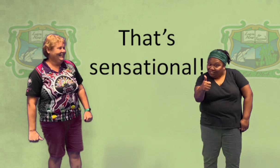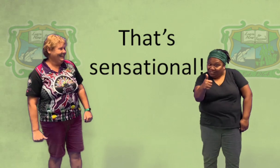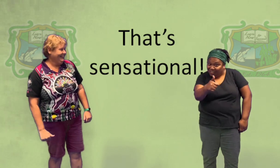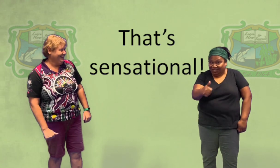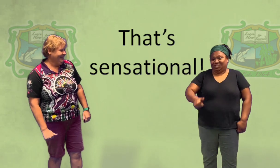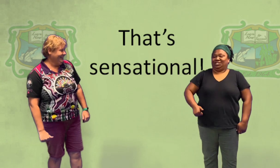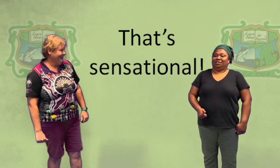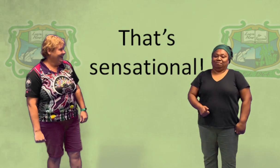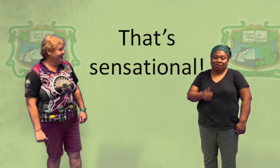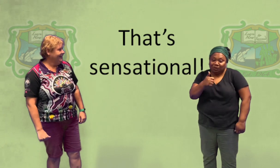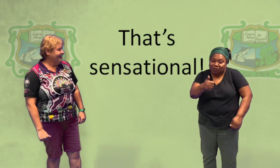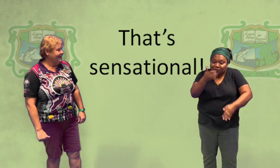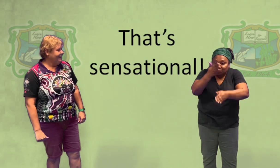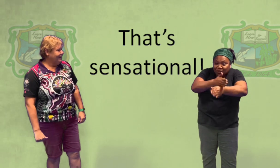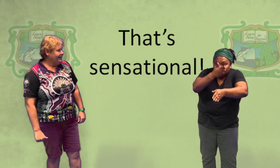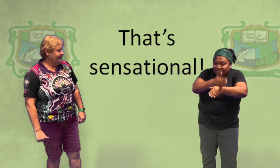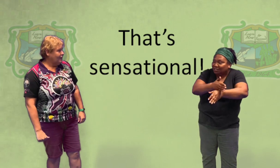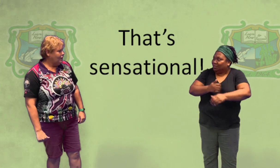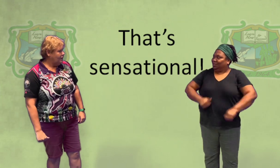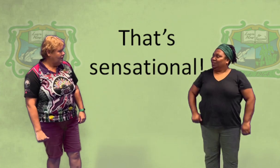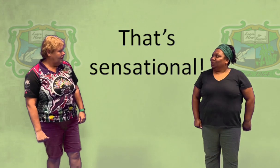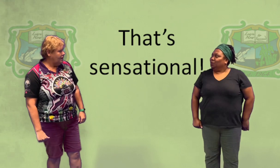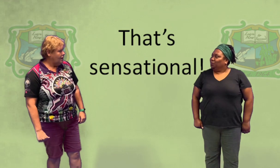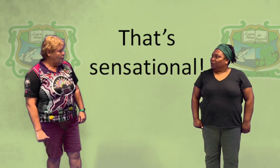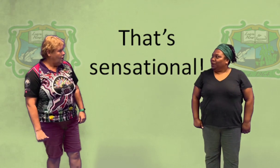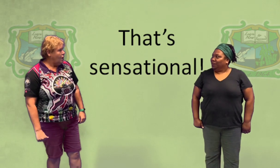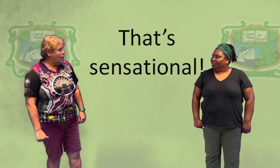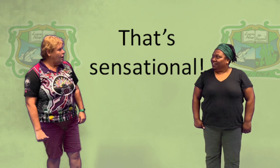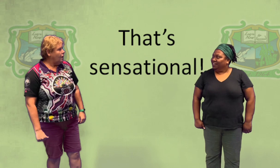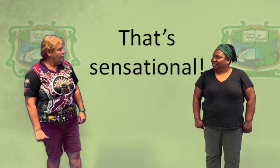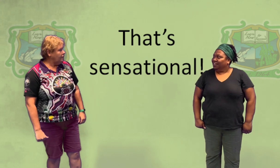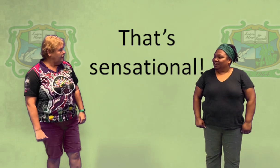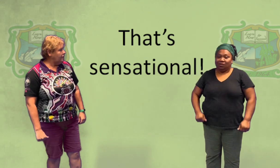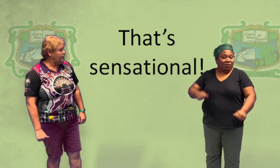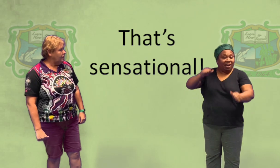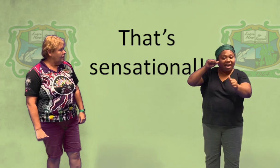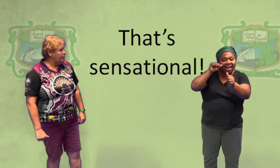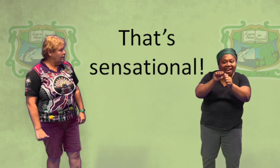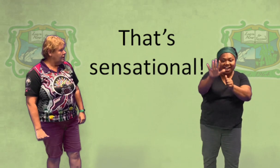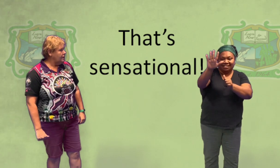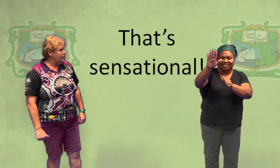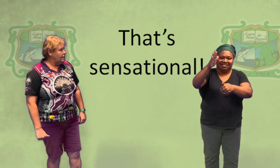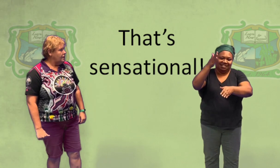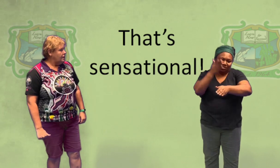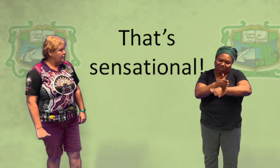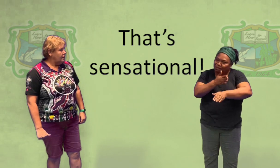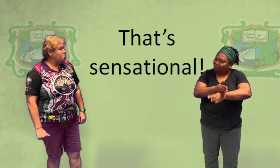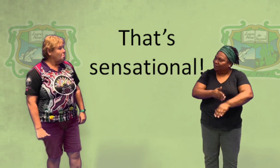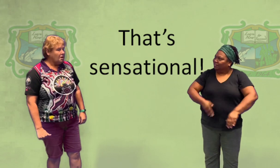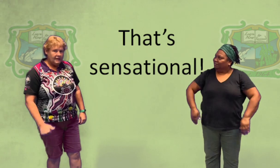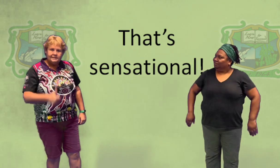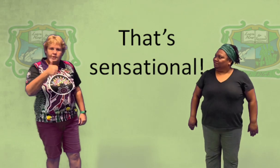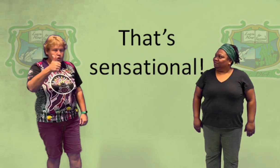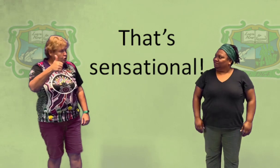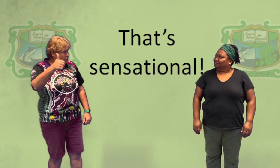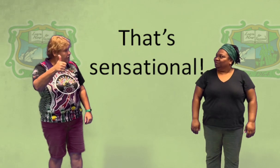good job, or good work. Oh, excellent job. Okay, so good,